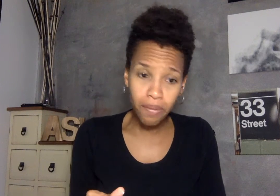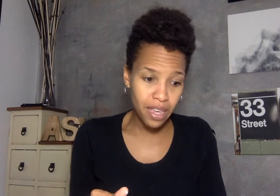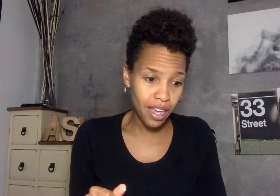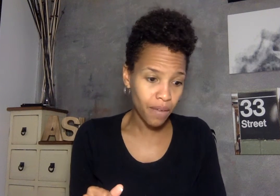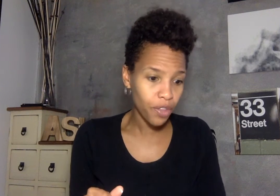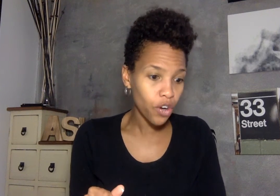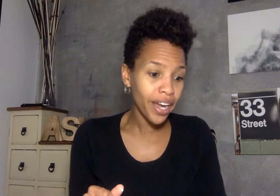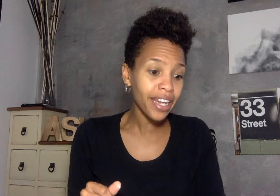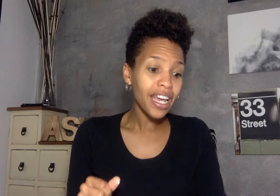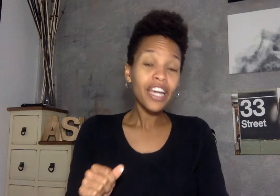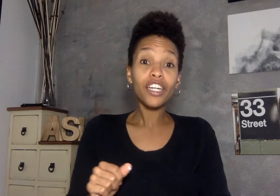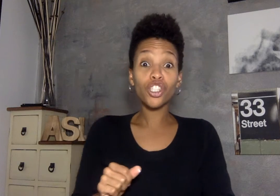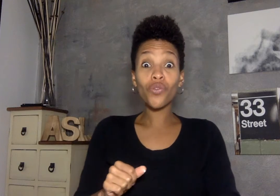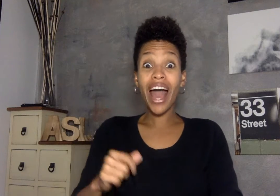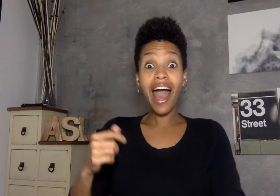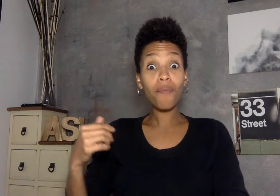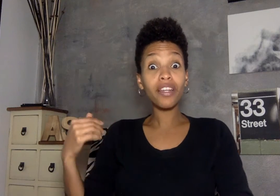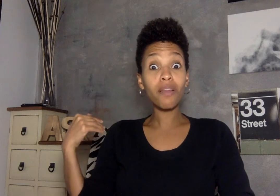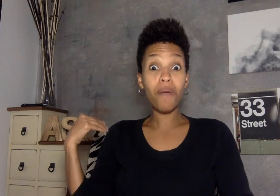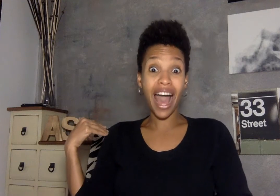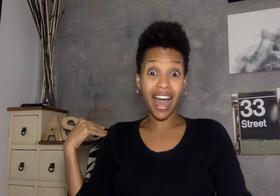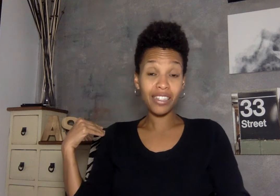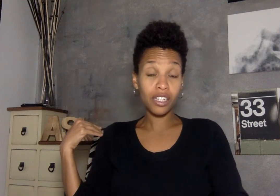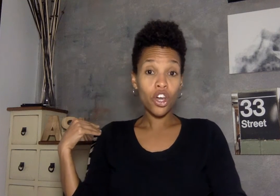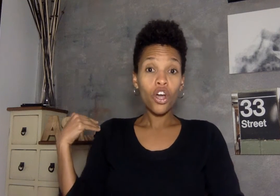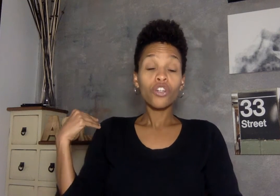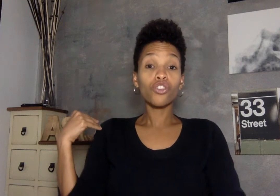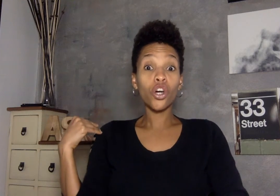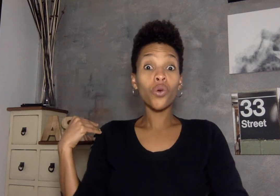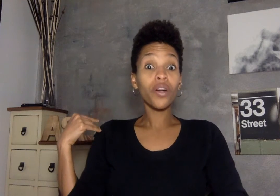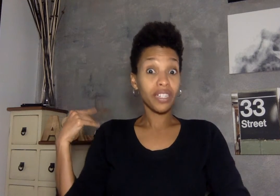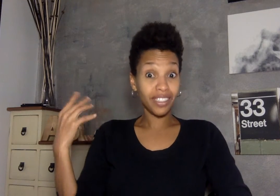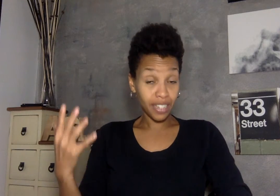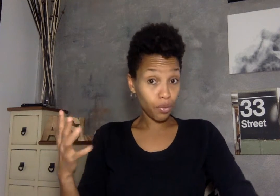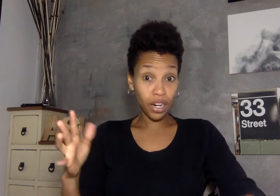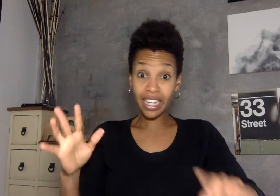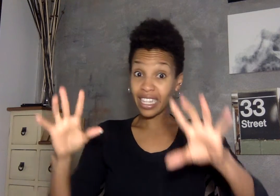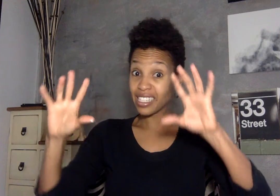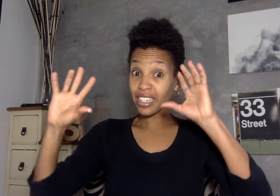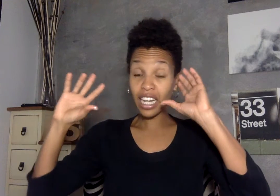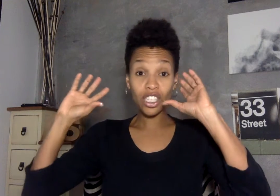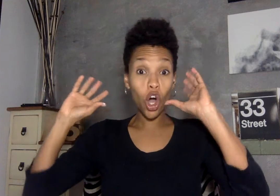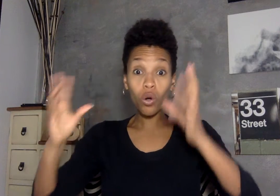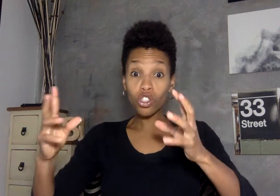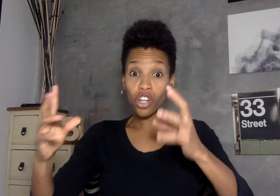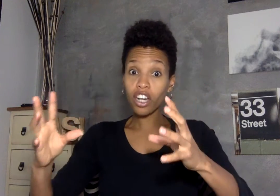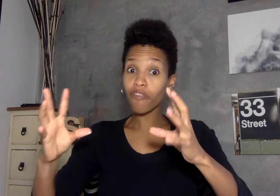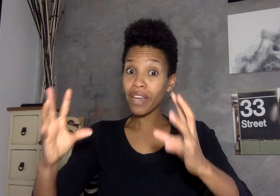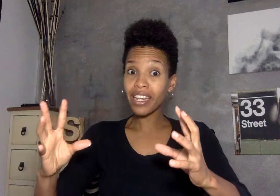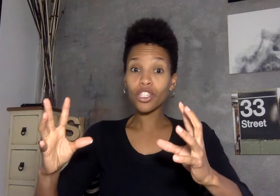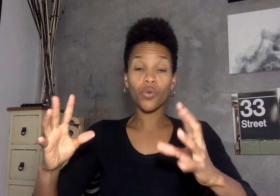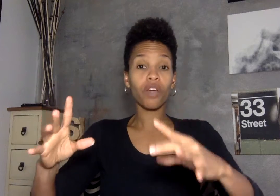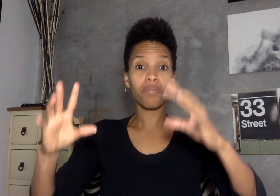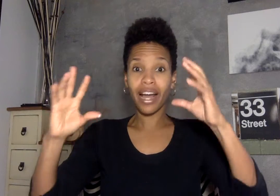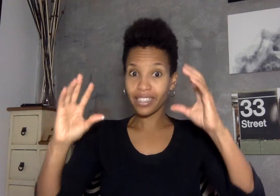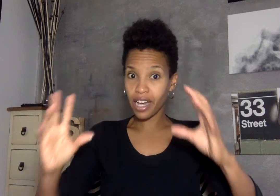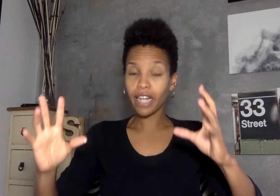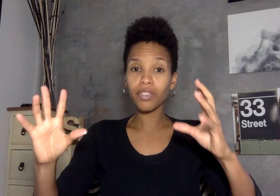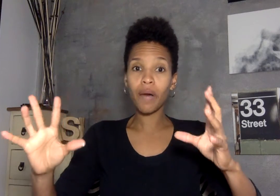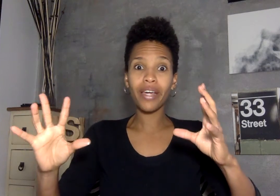me all right and so that happened in the past so this is an its own chunk of meaning so we applied time topic